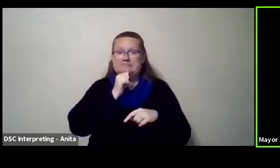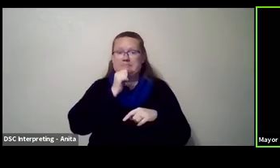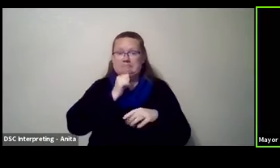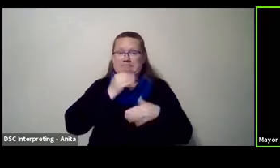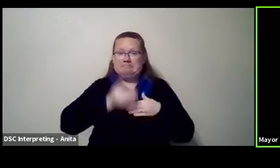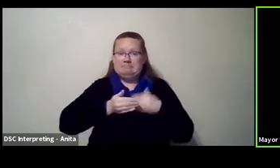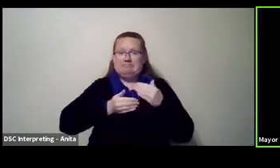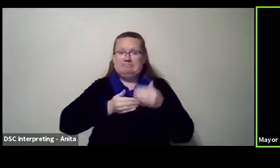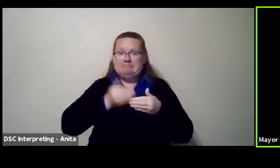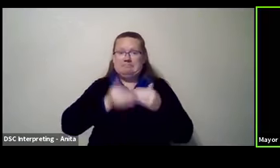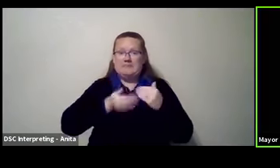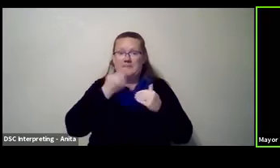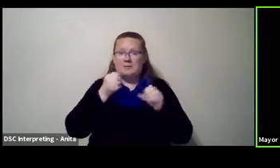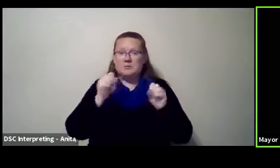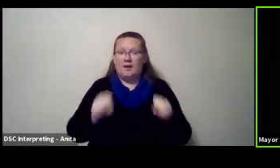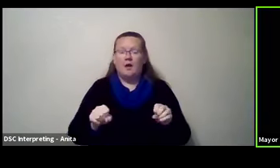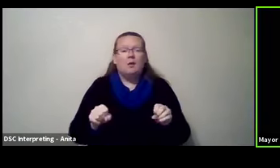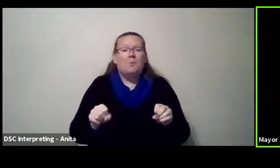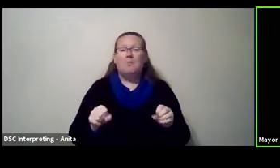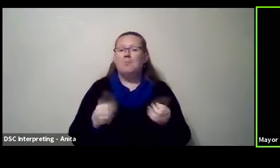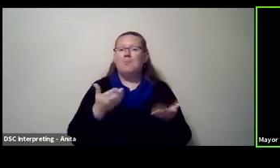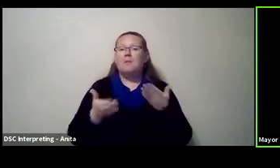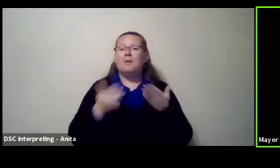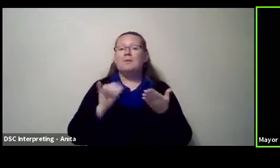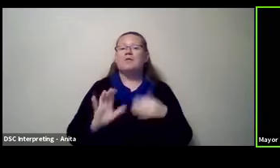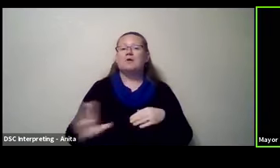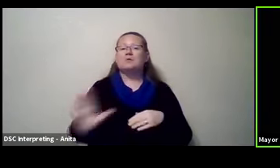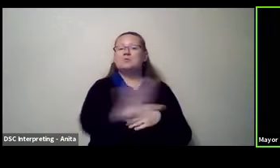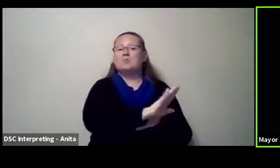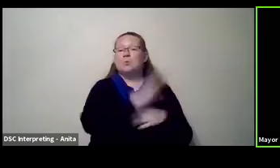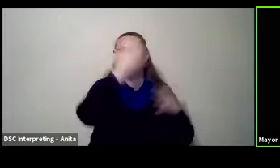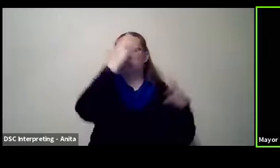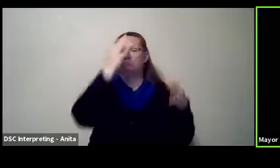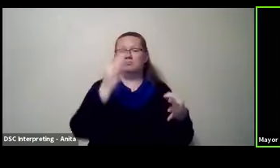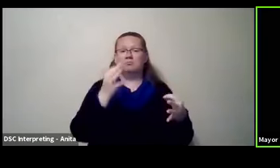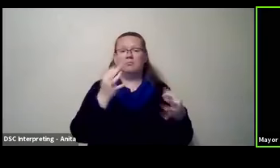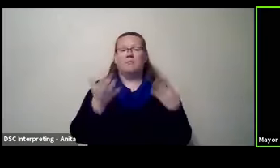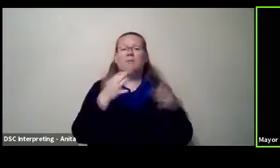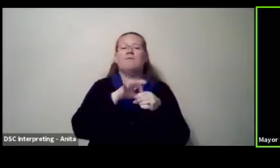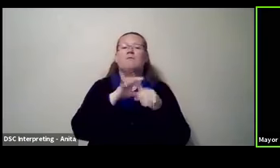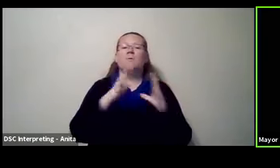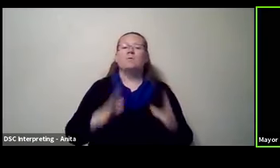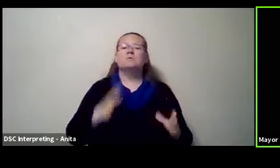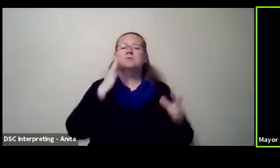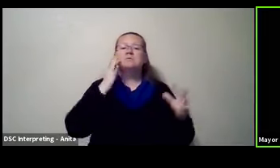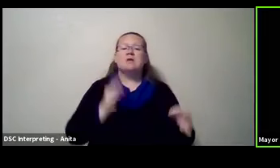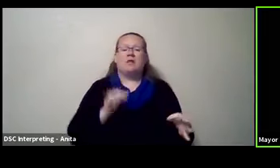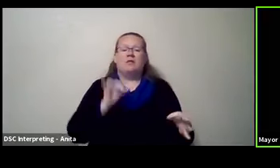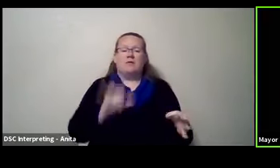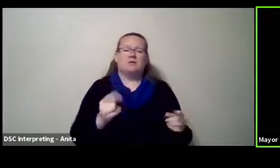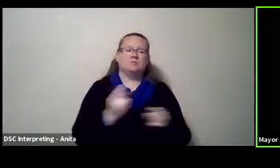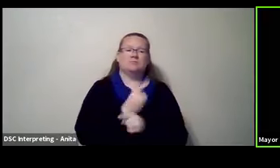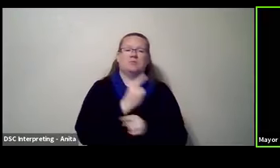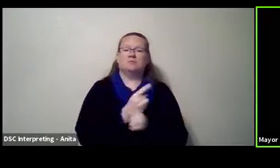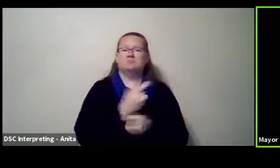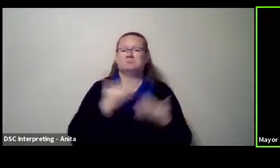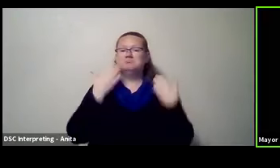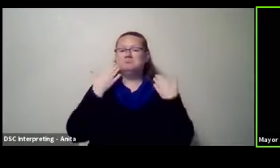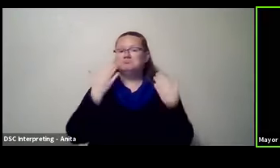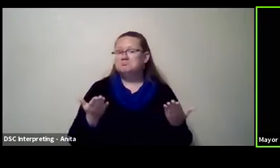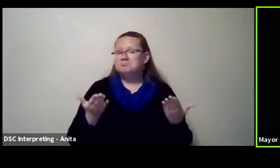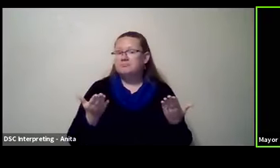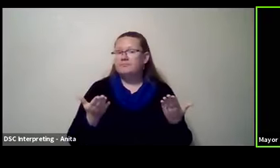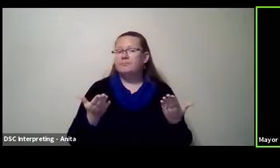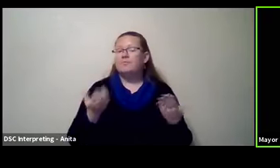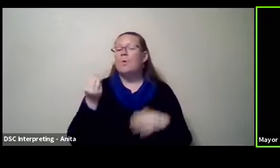we can? Okay. Maybe that is the mood, uh, that the voters are in now because of the economic calamity, or is there a